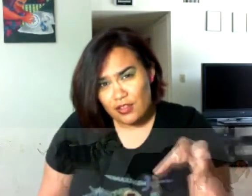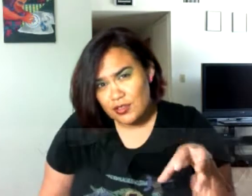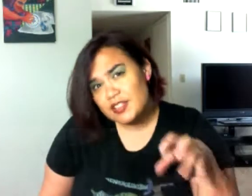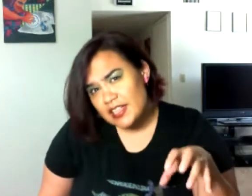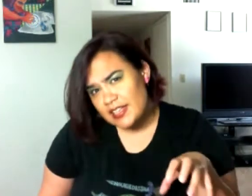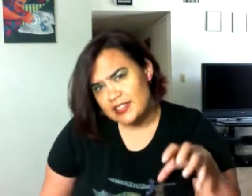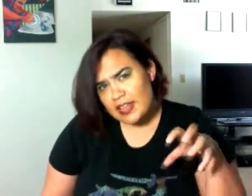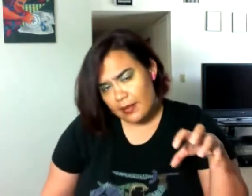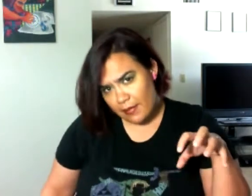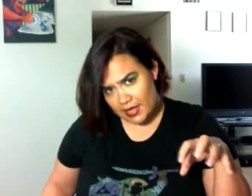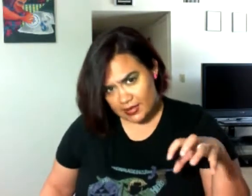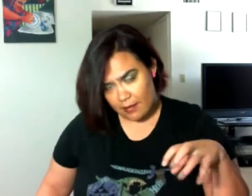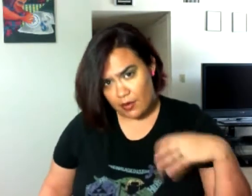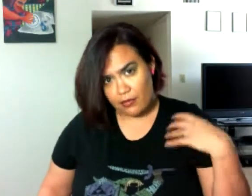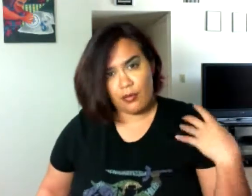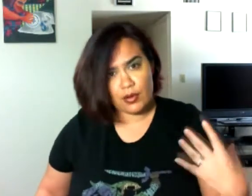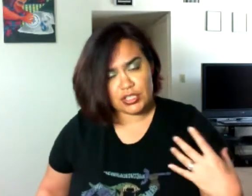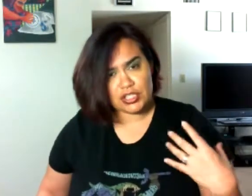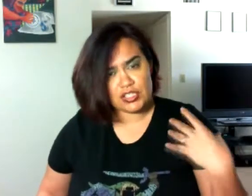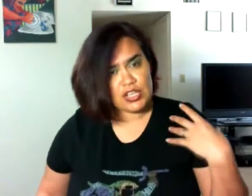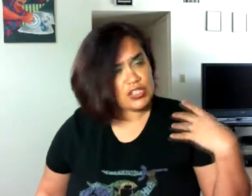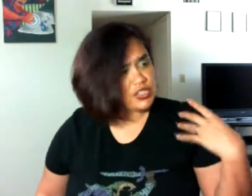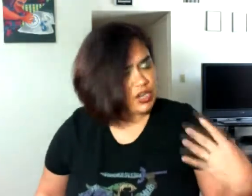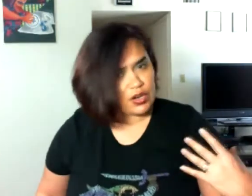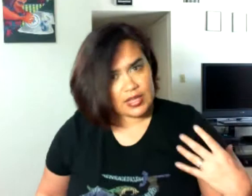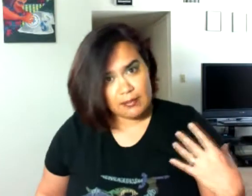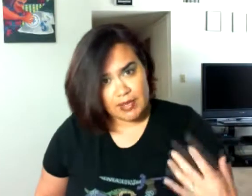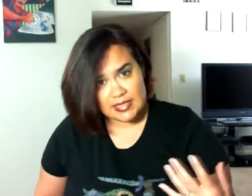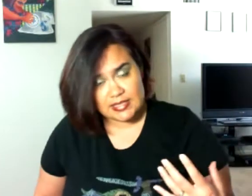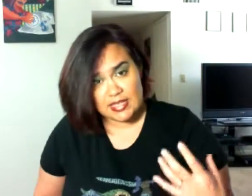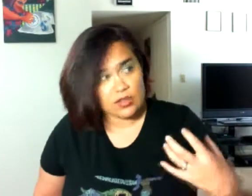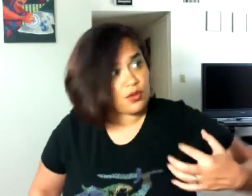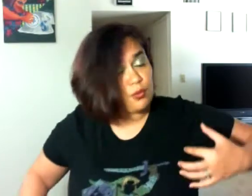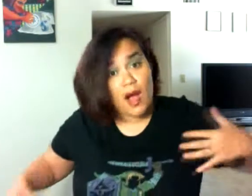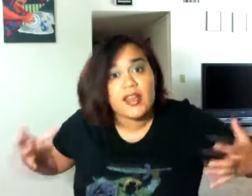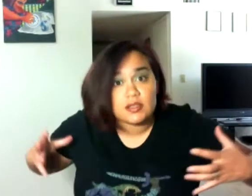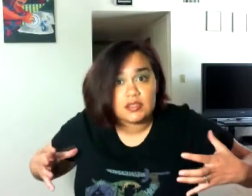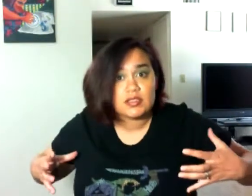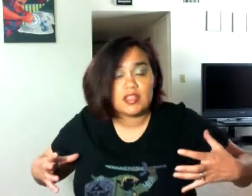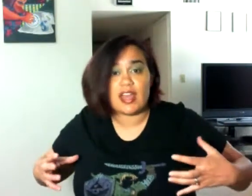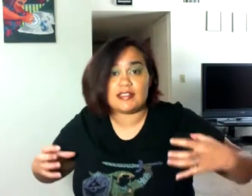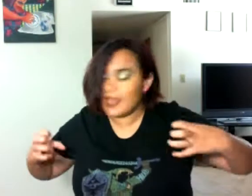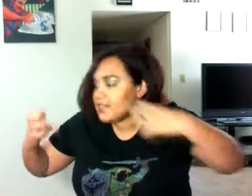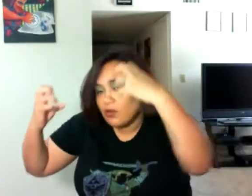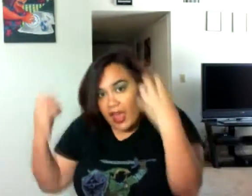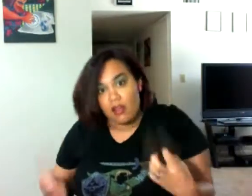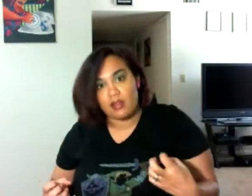those things that made them ferocious snarling beasts in the wild that could take down elk.